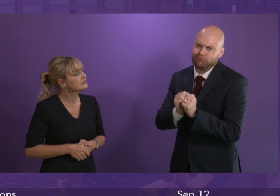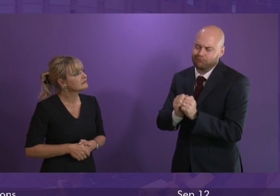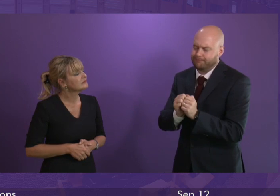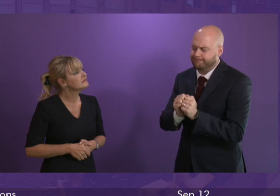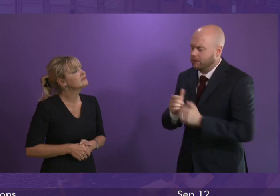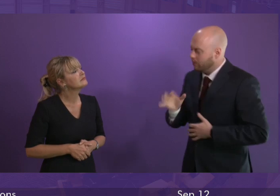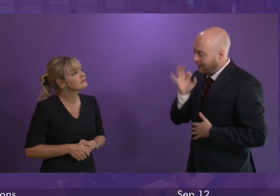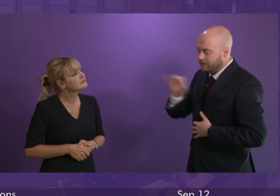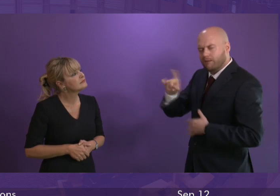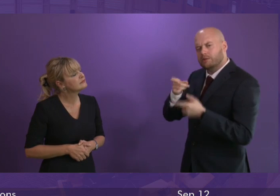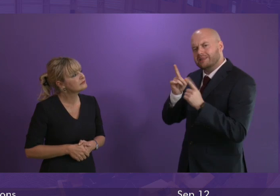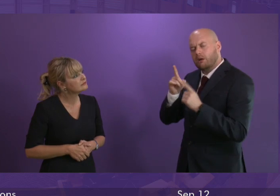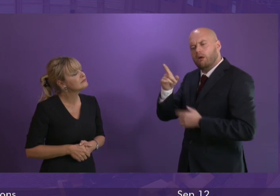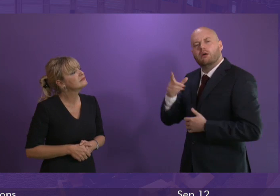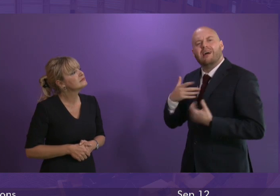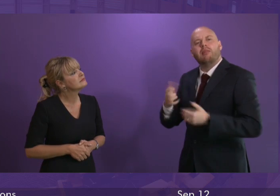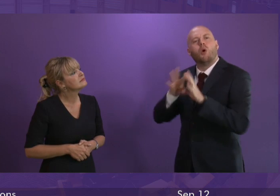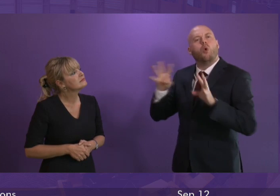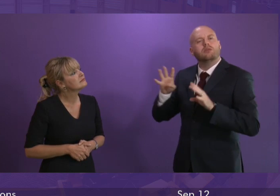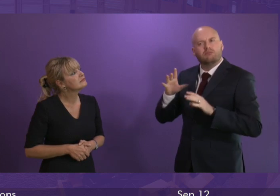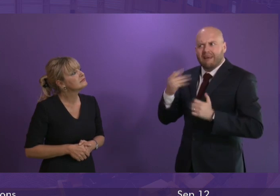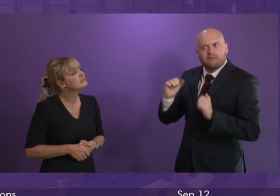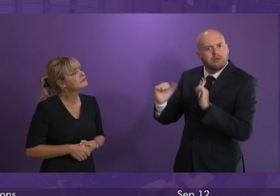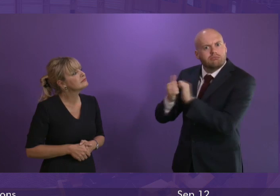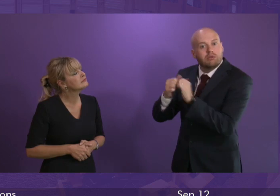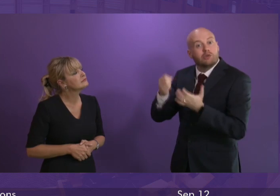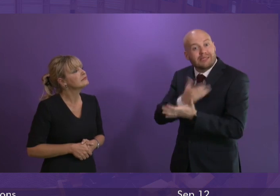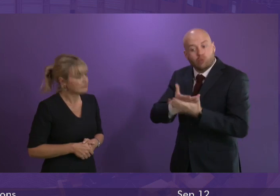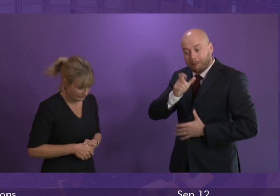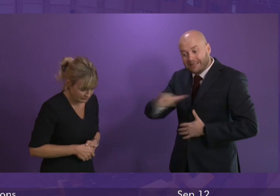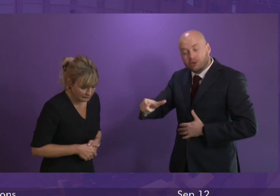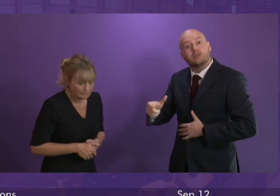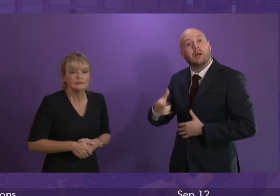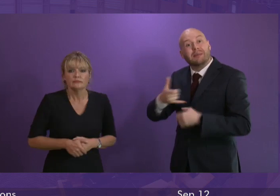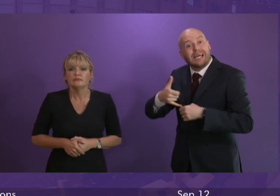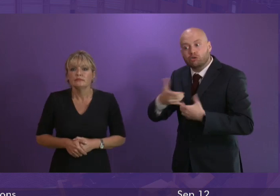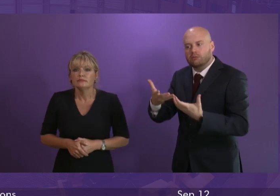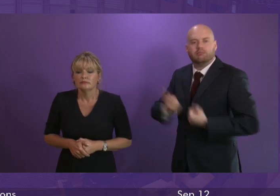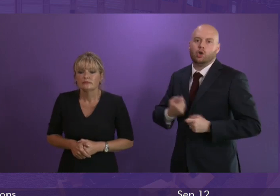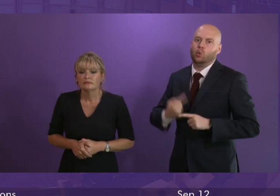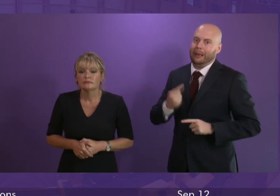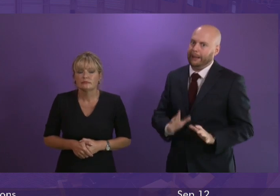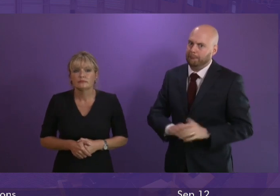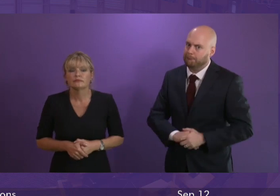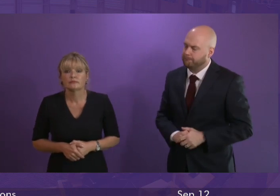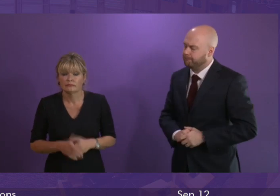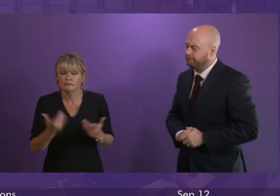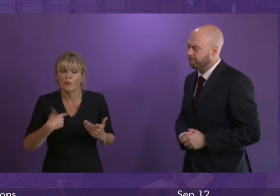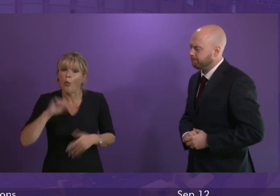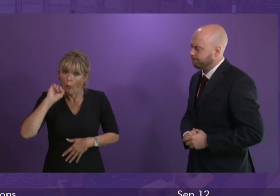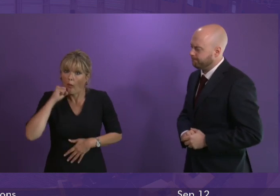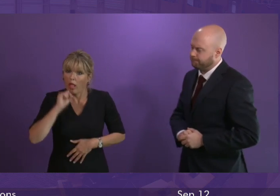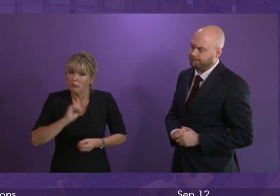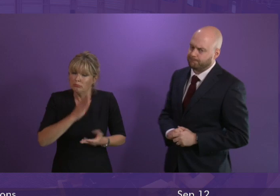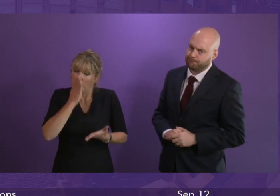place with health boards to ensure that patients receive medication quickly? First Minister Well we will make sure